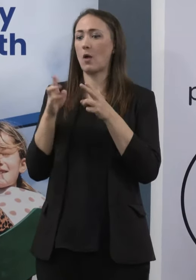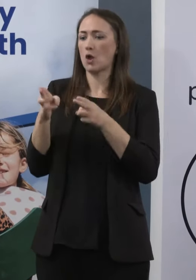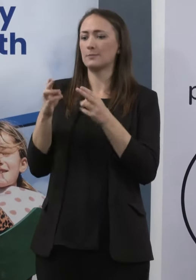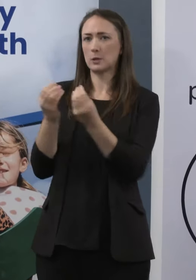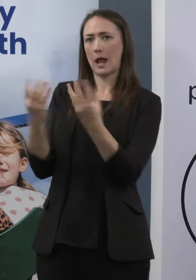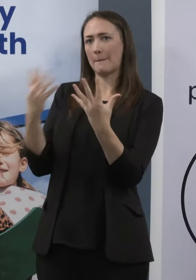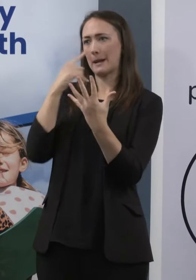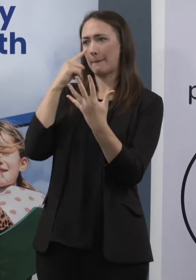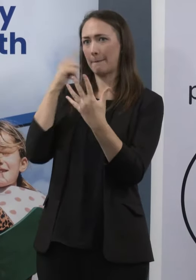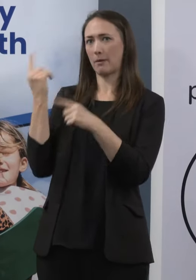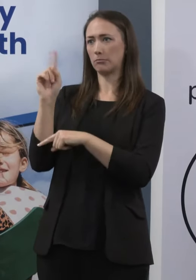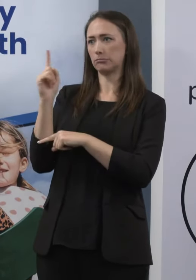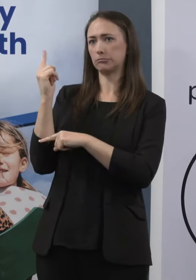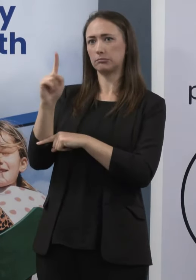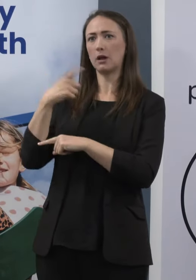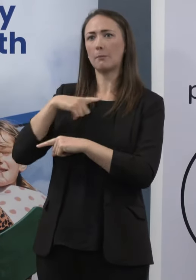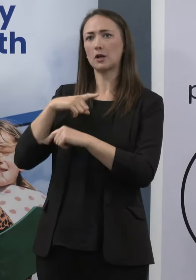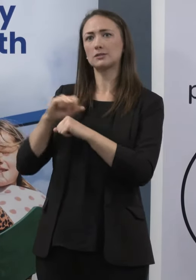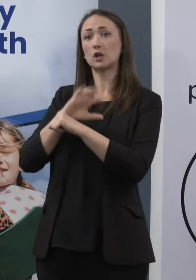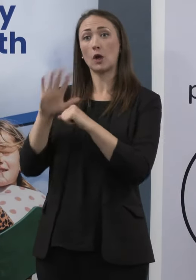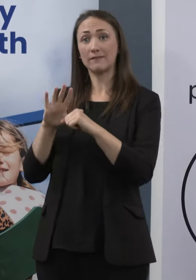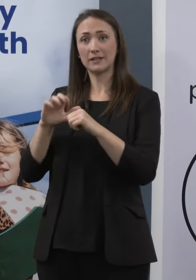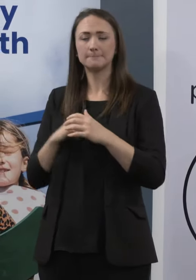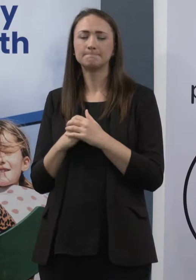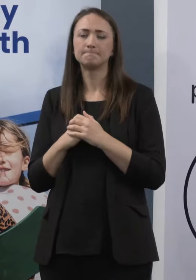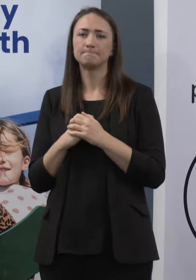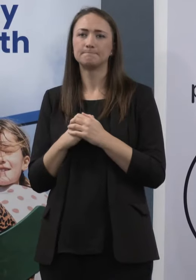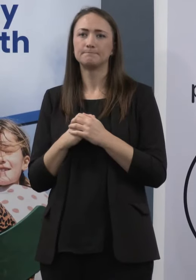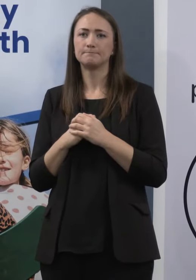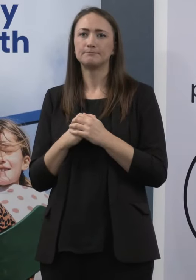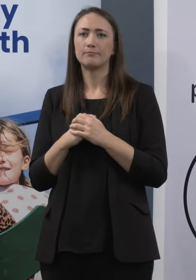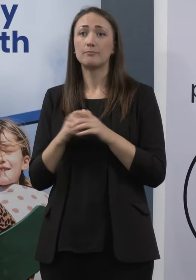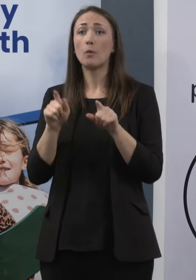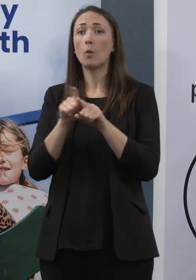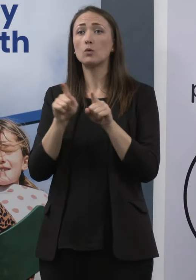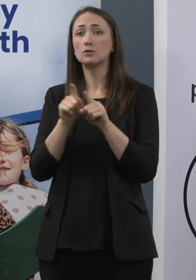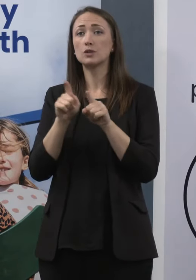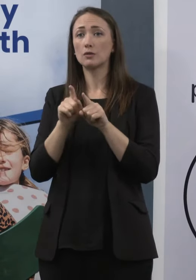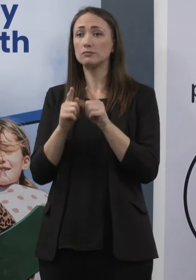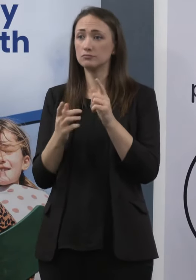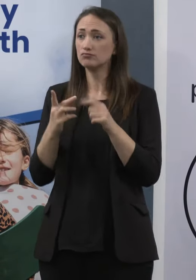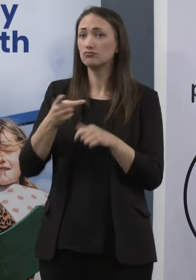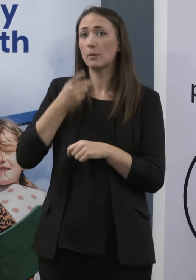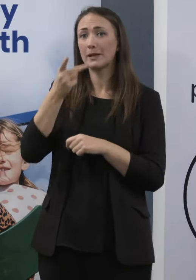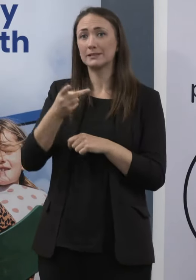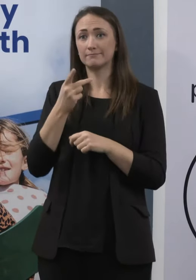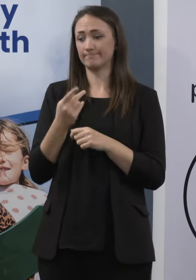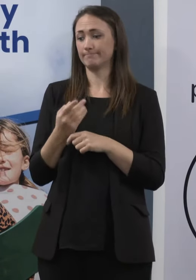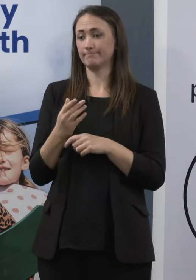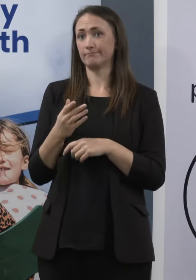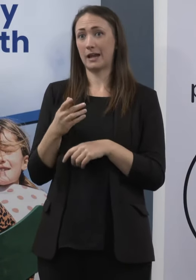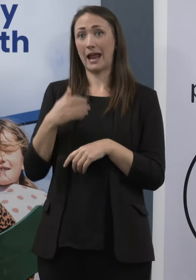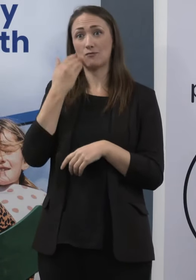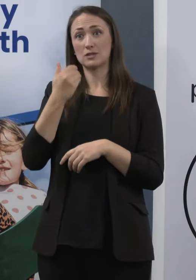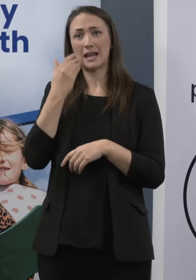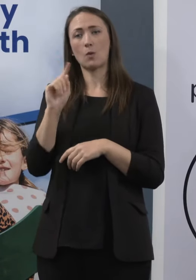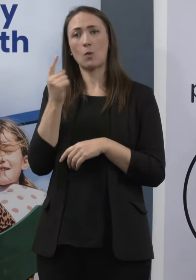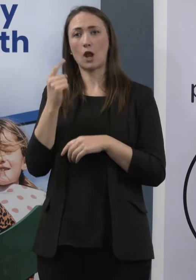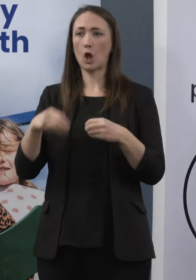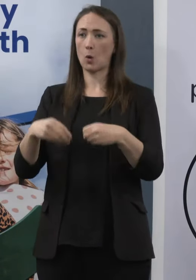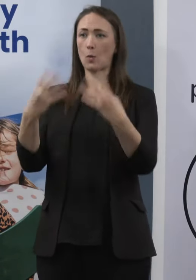Just before I get underway though, to note the Ministry's regular 1pm statement is just going out with today's case number.